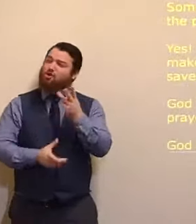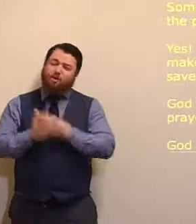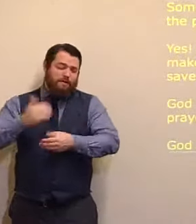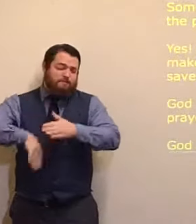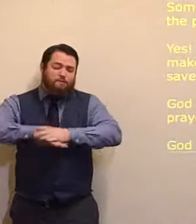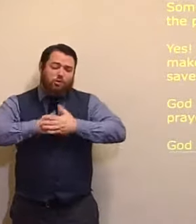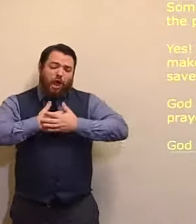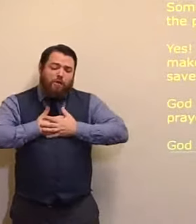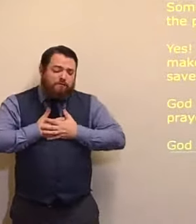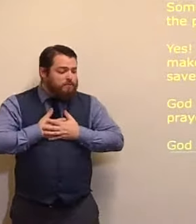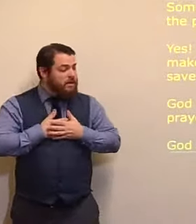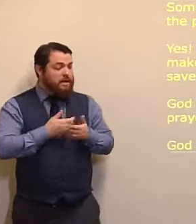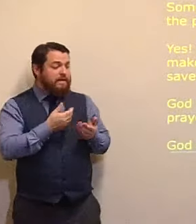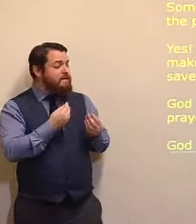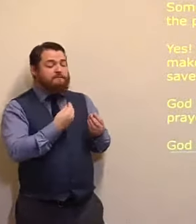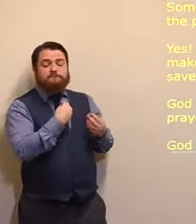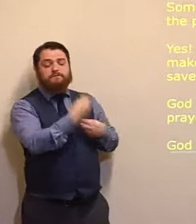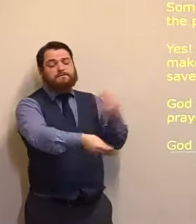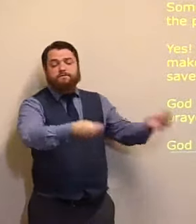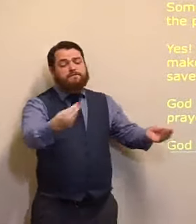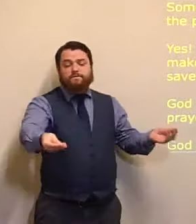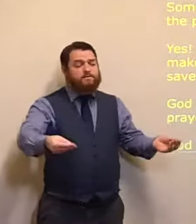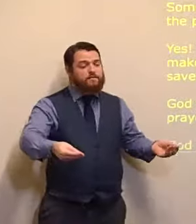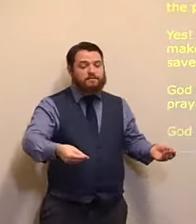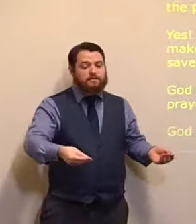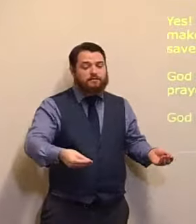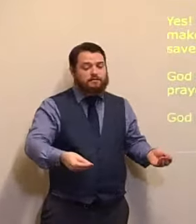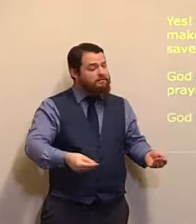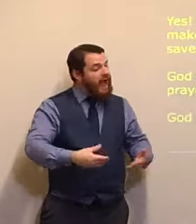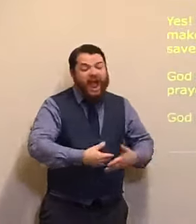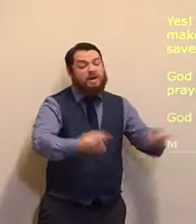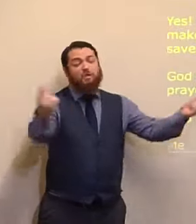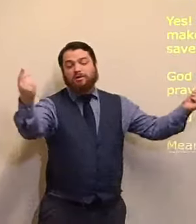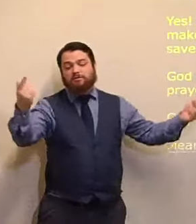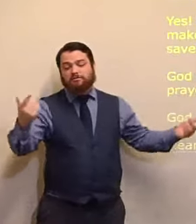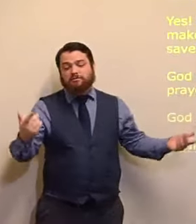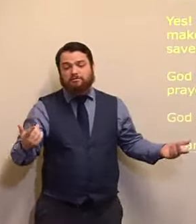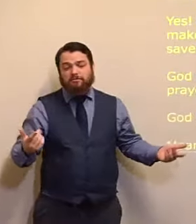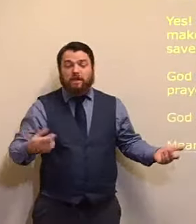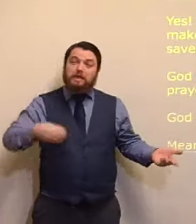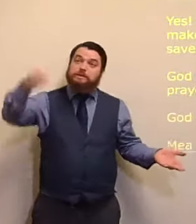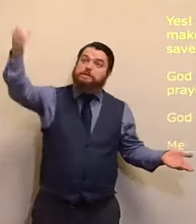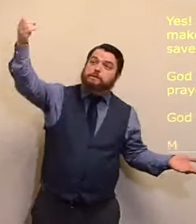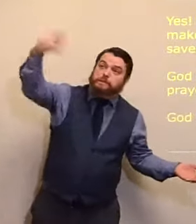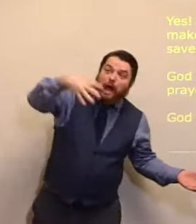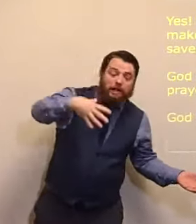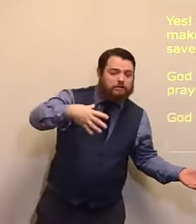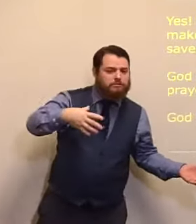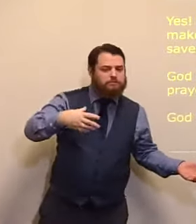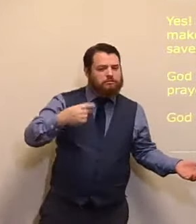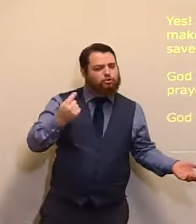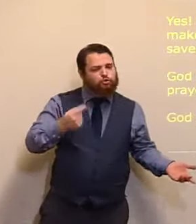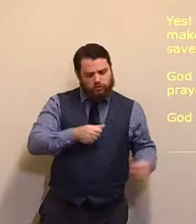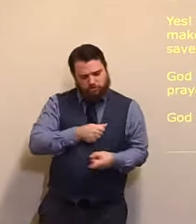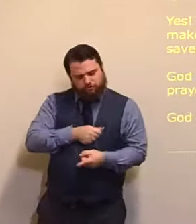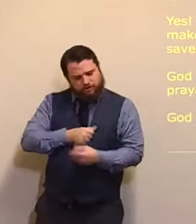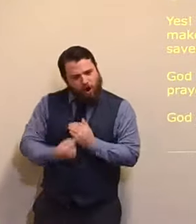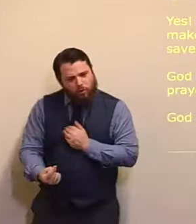shining, doesn't shine, only on Christians. When it is raining, it doesn't rain, only on Christians. This is the